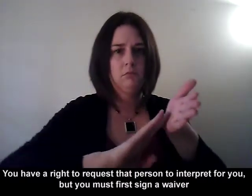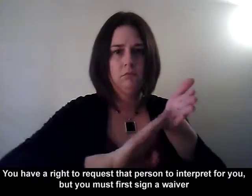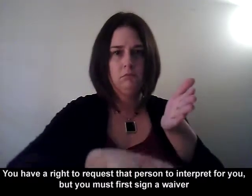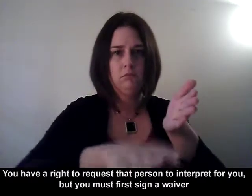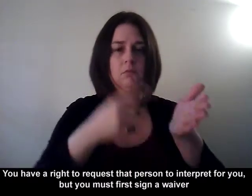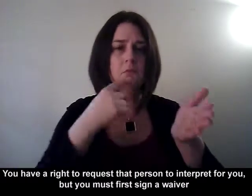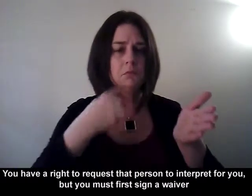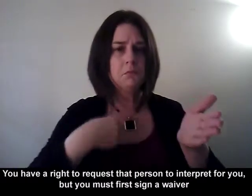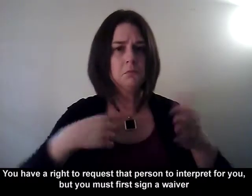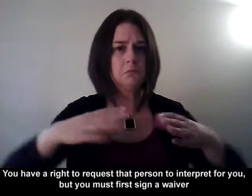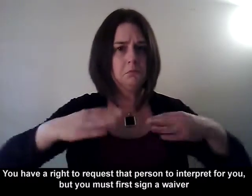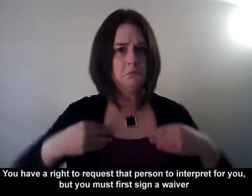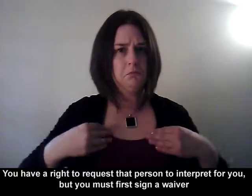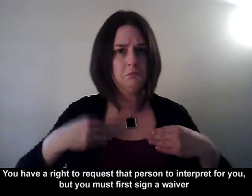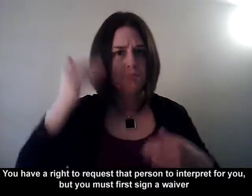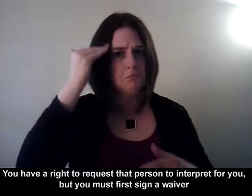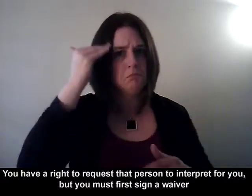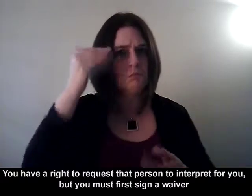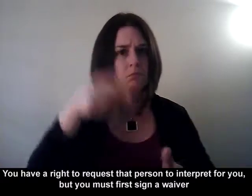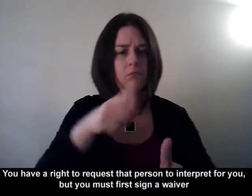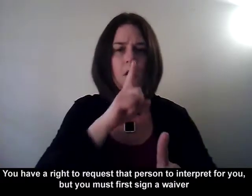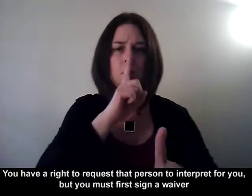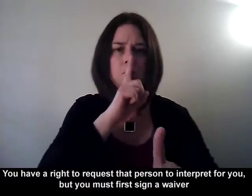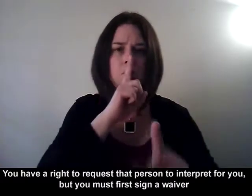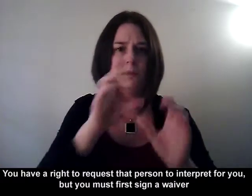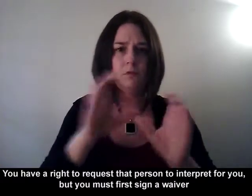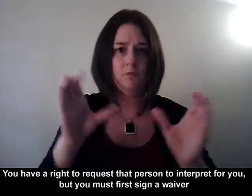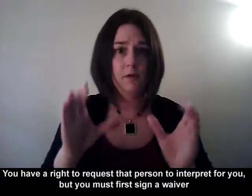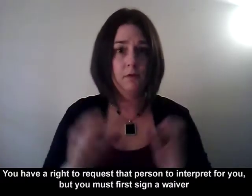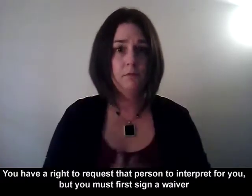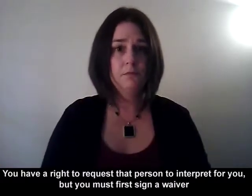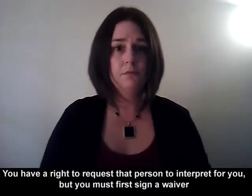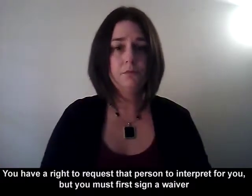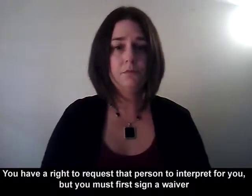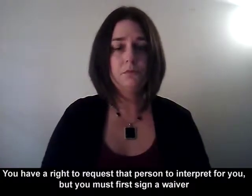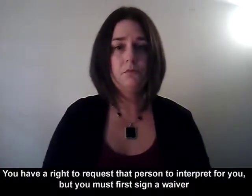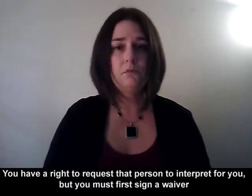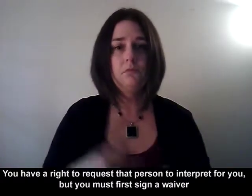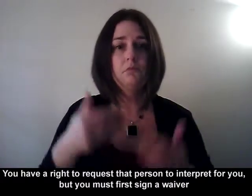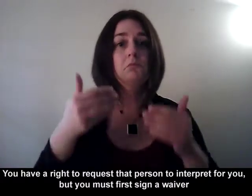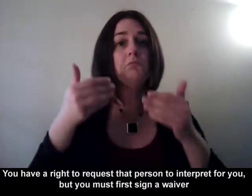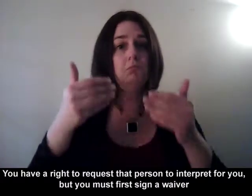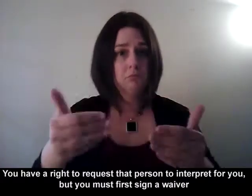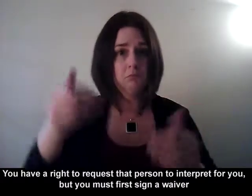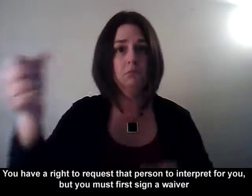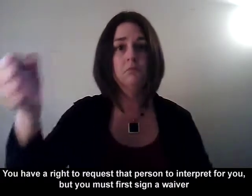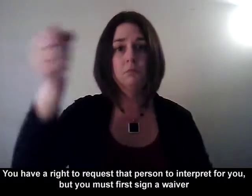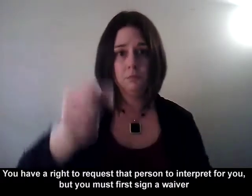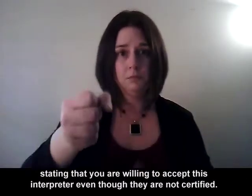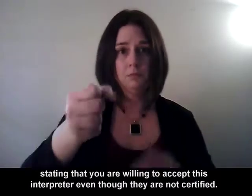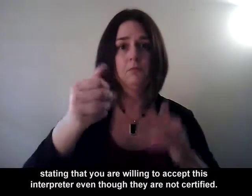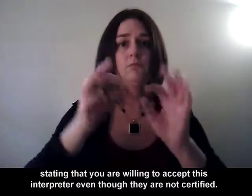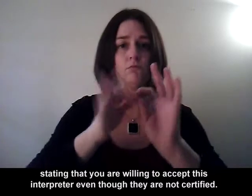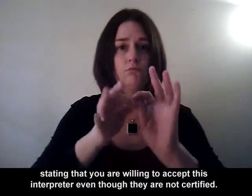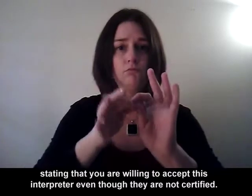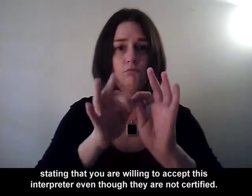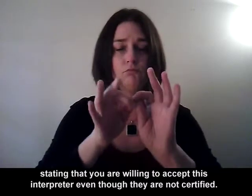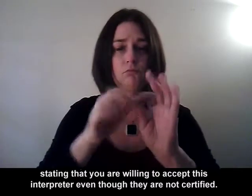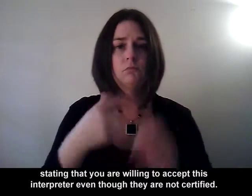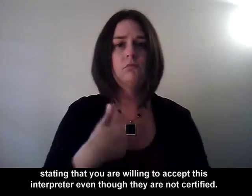You have a right to request that person to interpret for you, but you must first sign a waiver stating that you are willing to